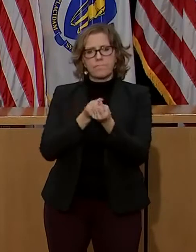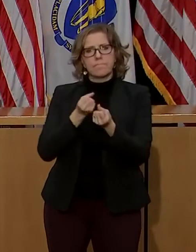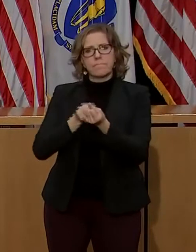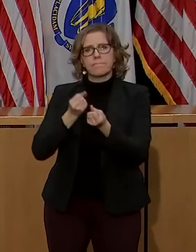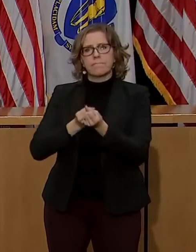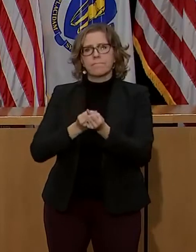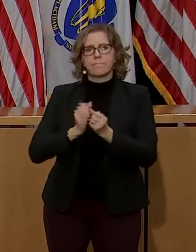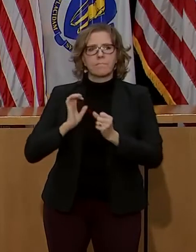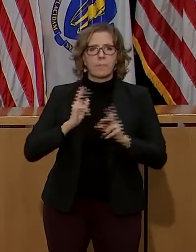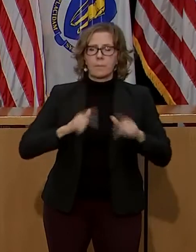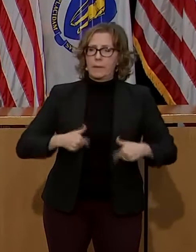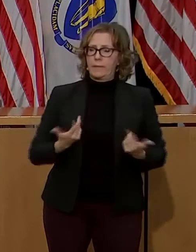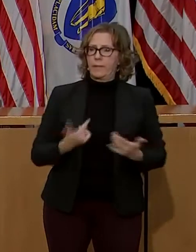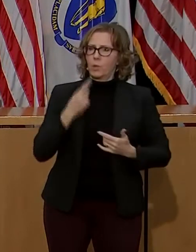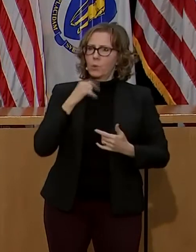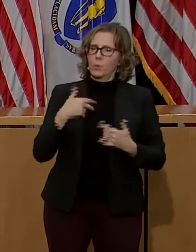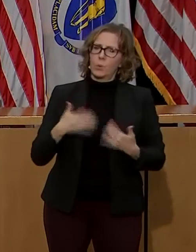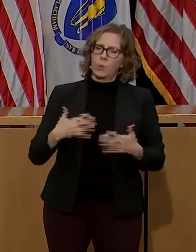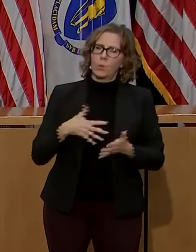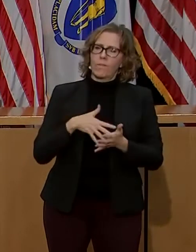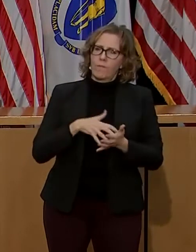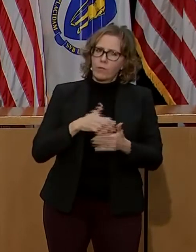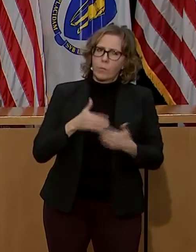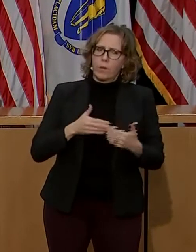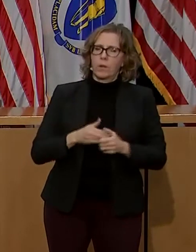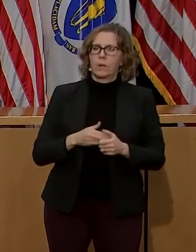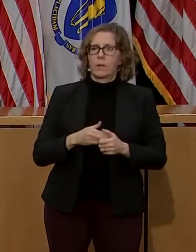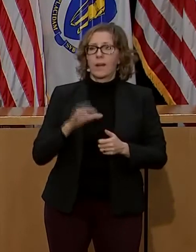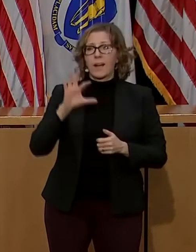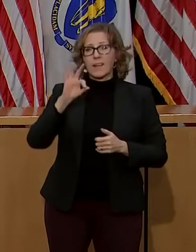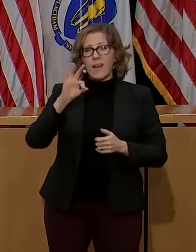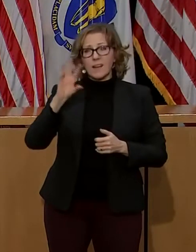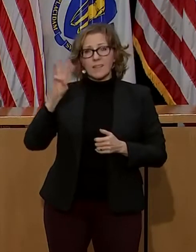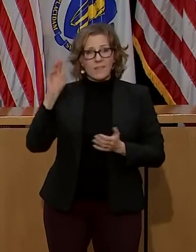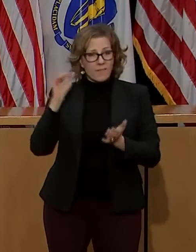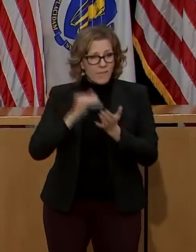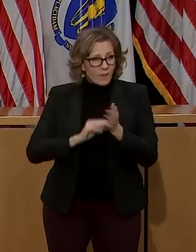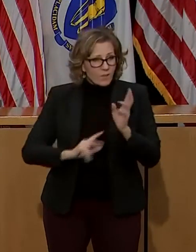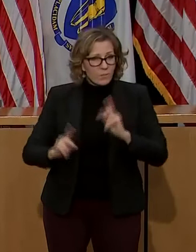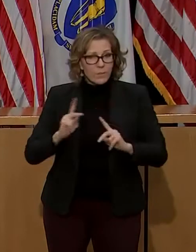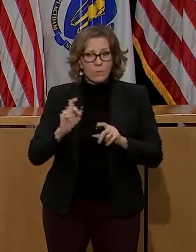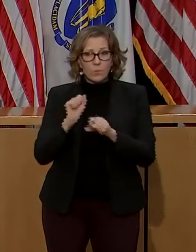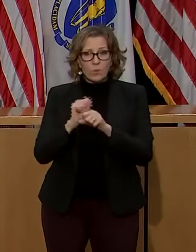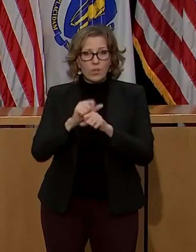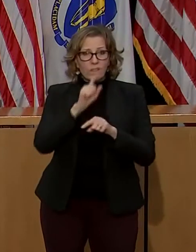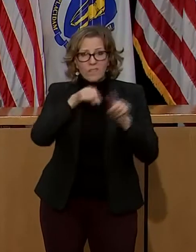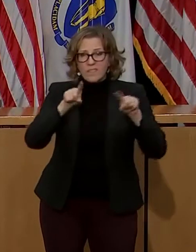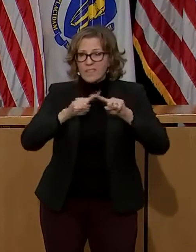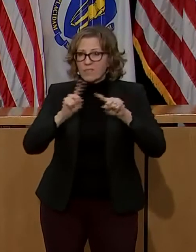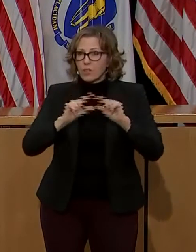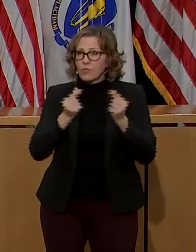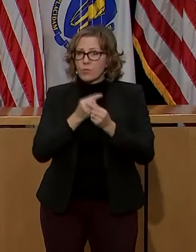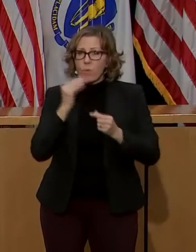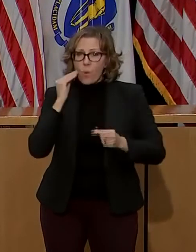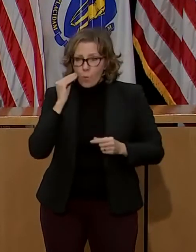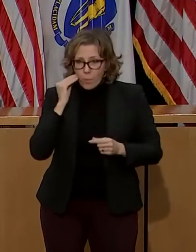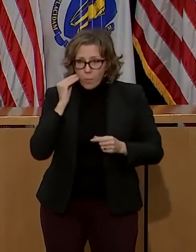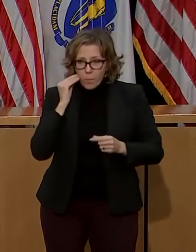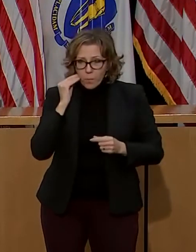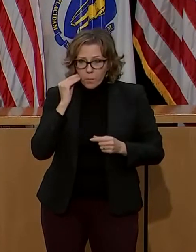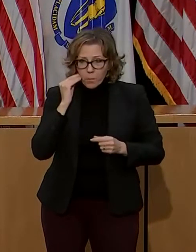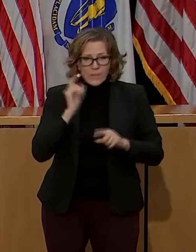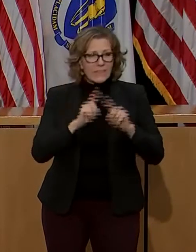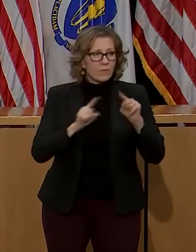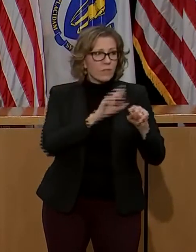There are 94,000 individuals working or residing in some of these congregate care settings across 3,500 specific